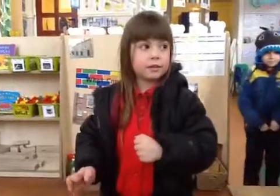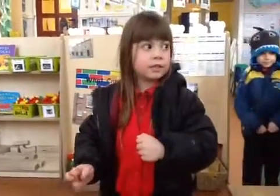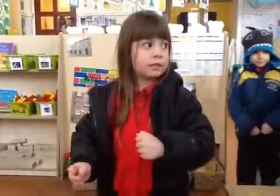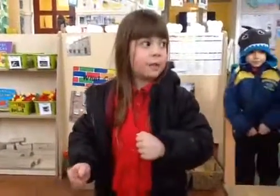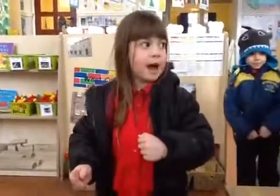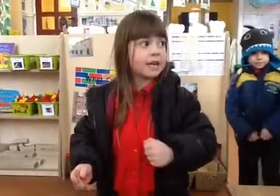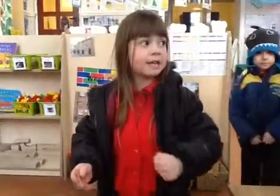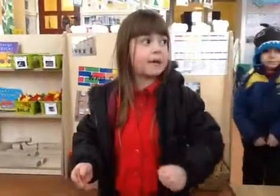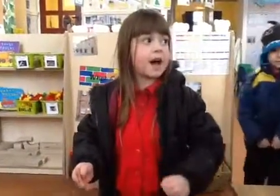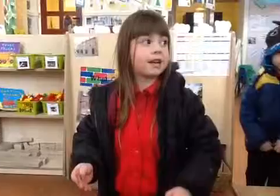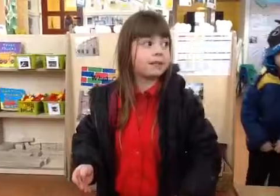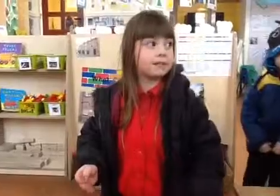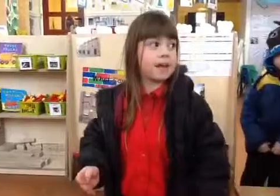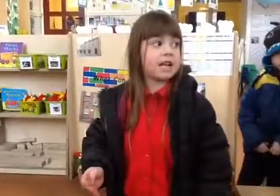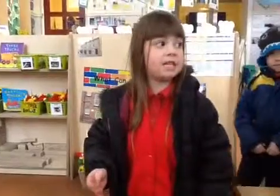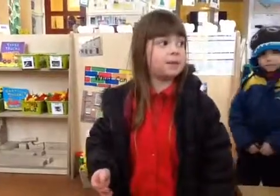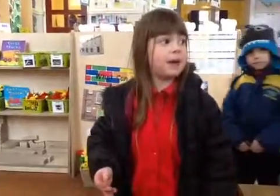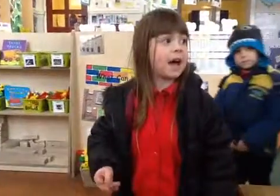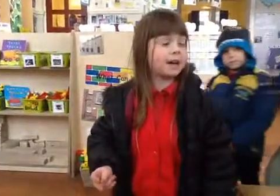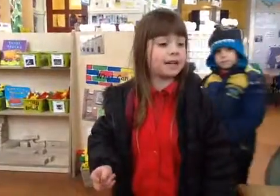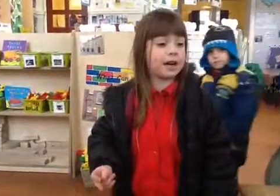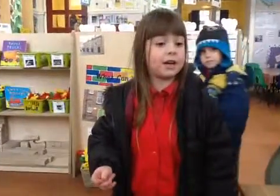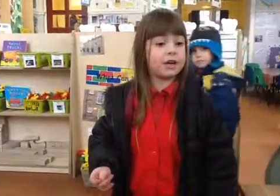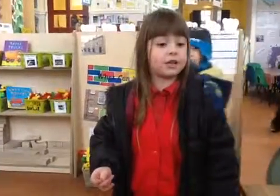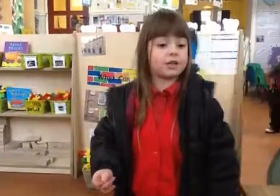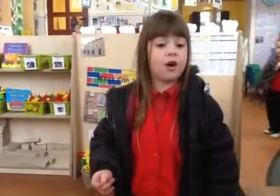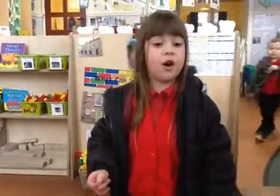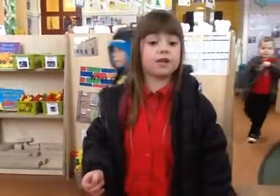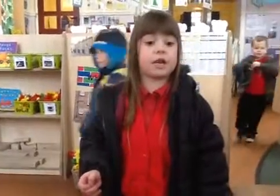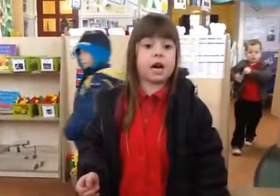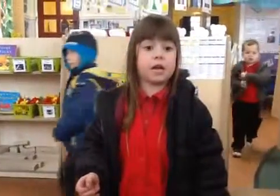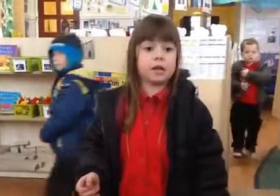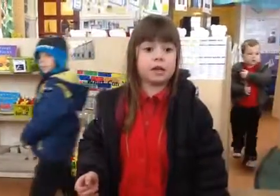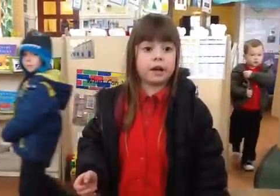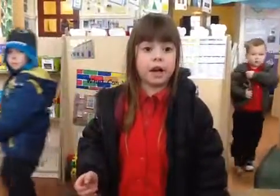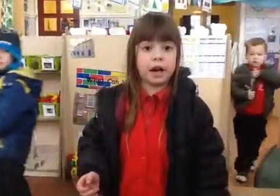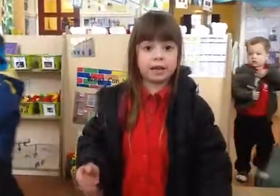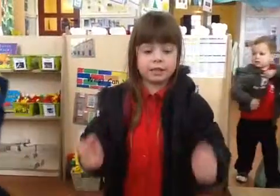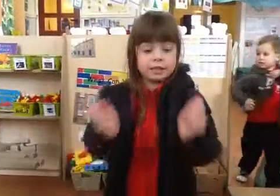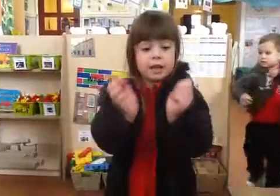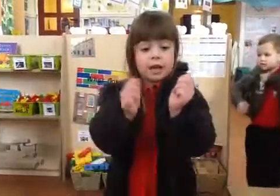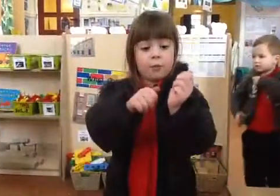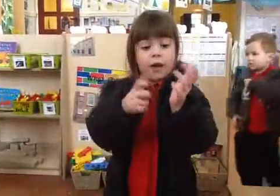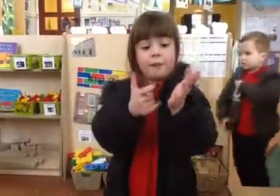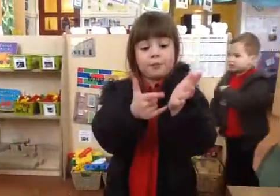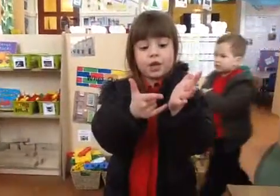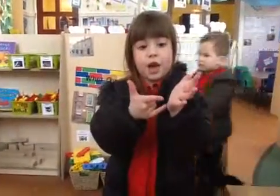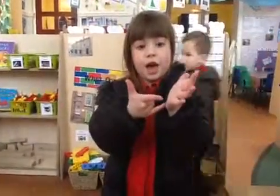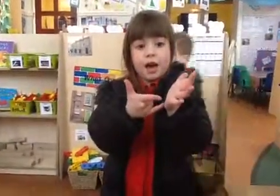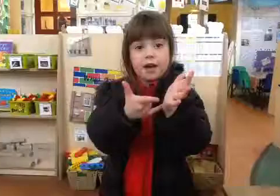Spiderman, Peter Parker, saw her and webbed her.